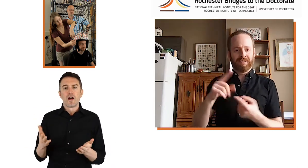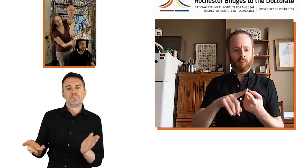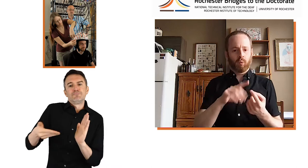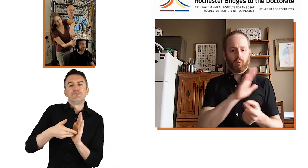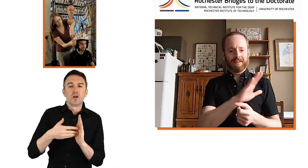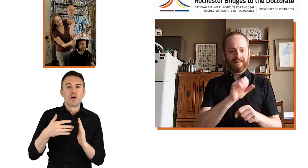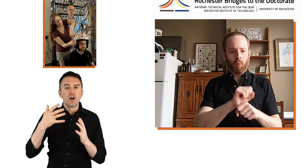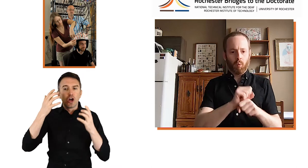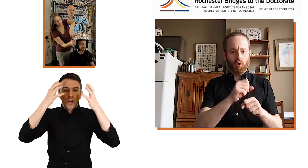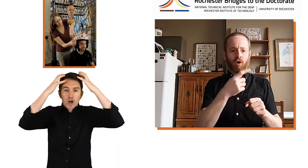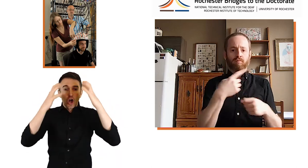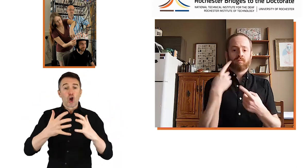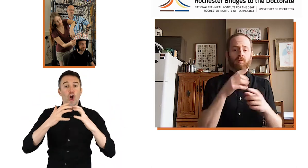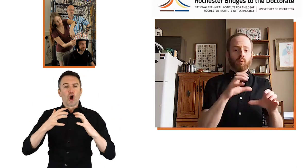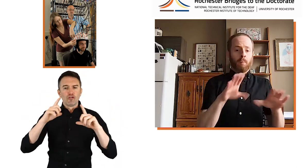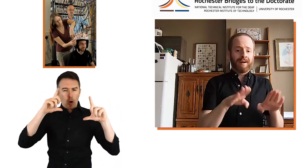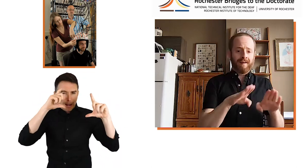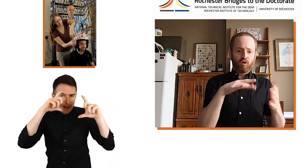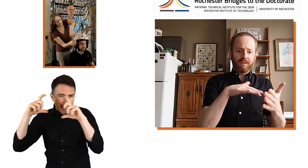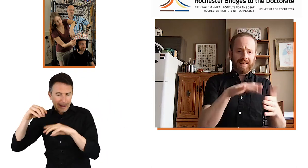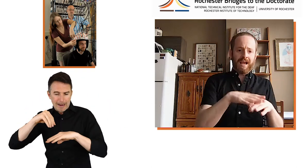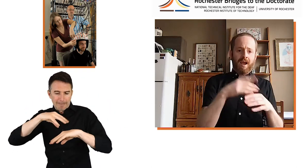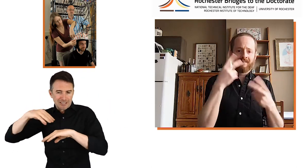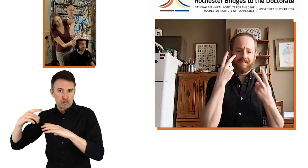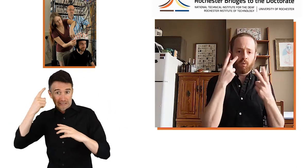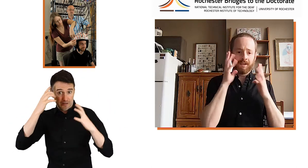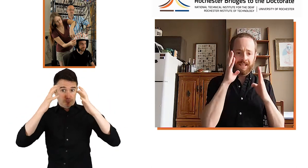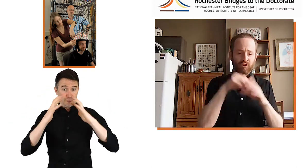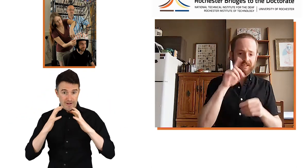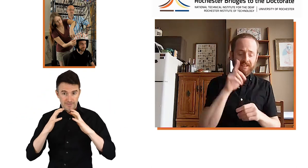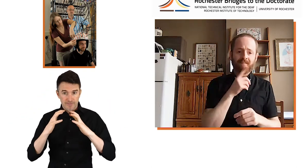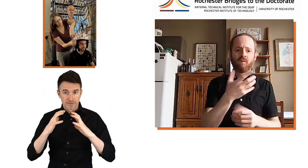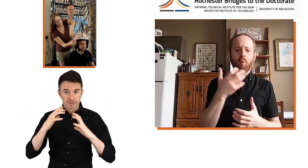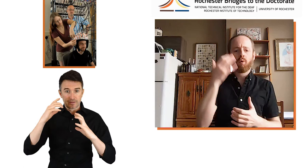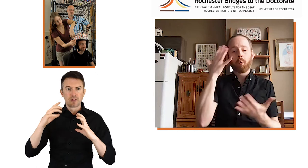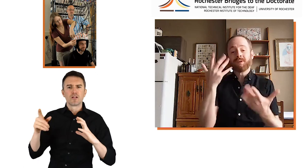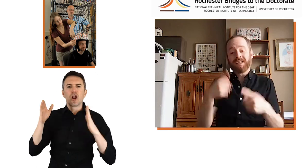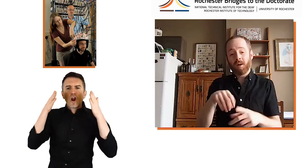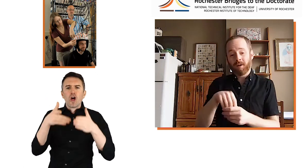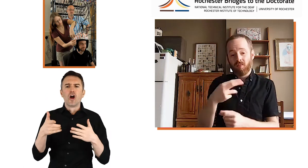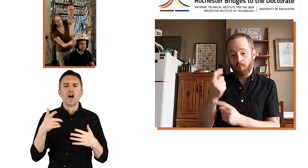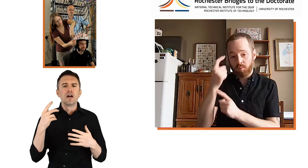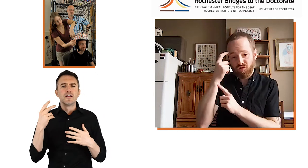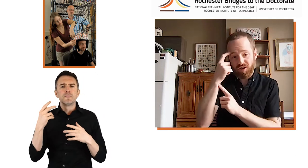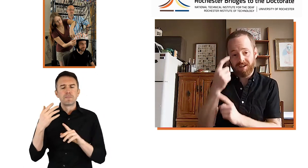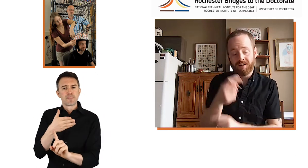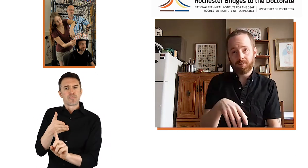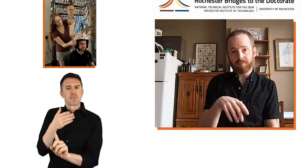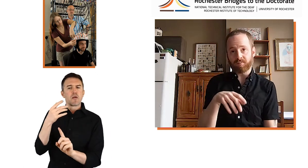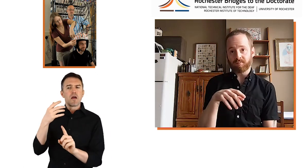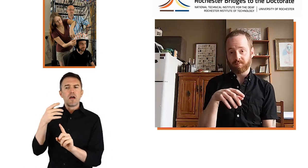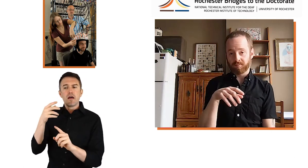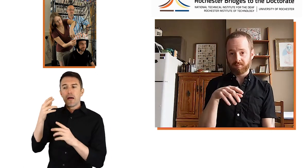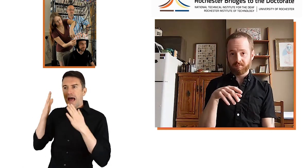neuroimaging to his work that he had been doing in behavioral studies on perception and attention in deaf individuals.